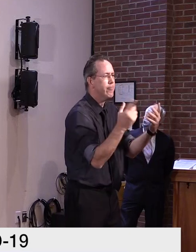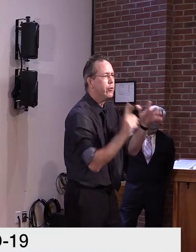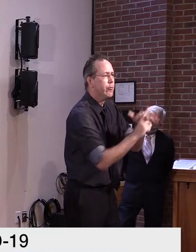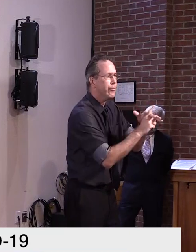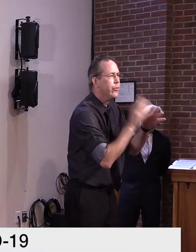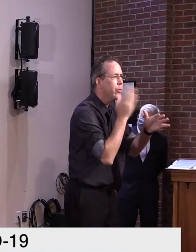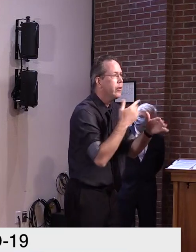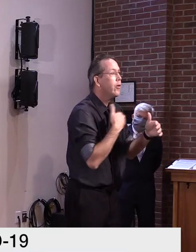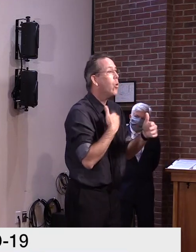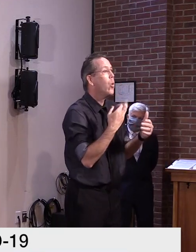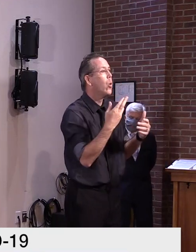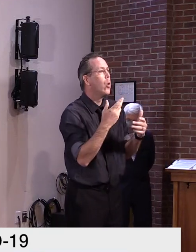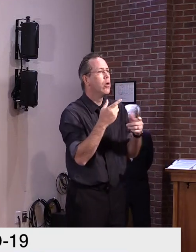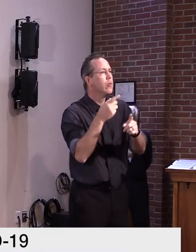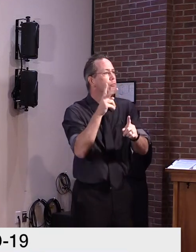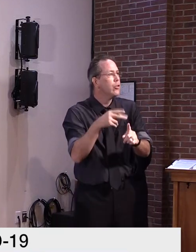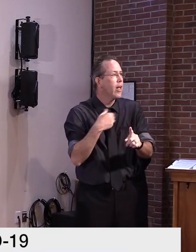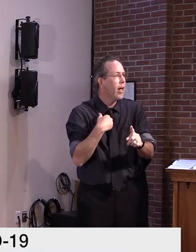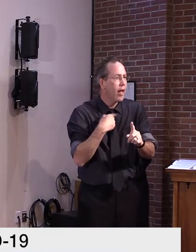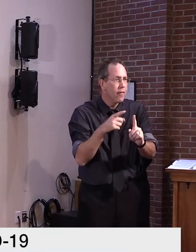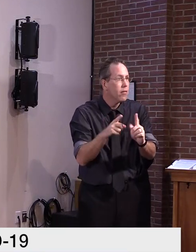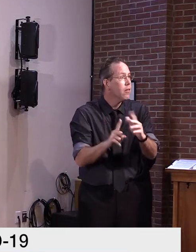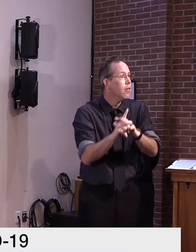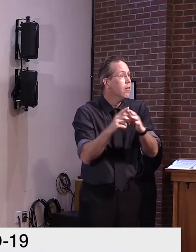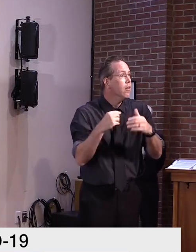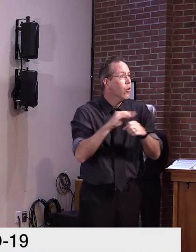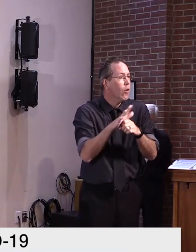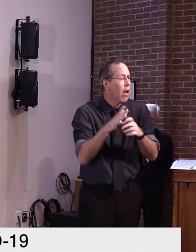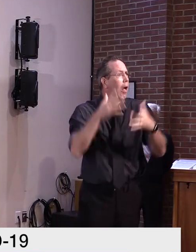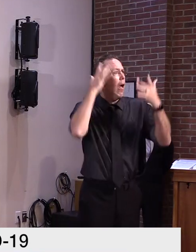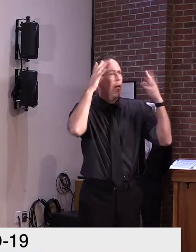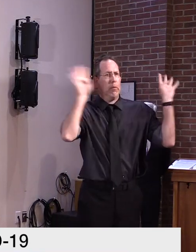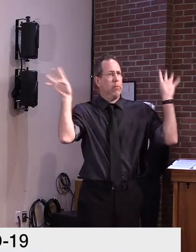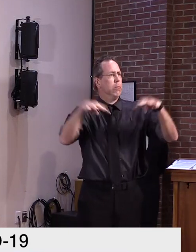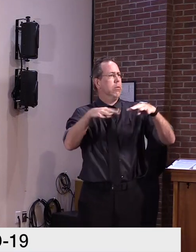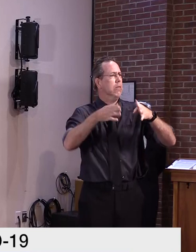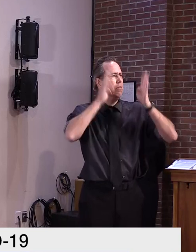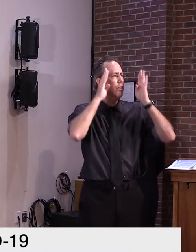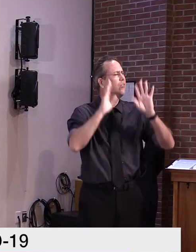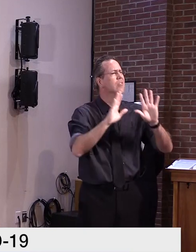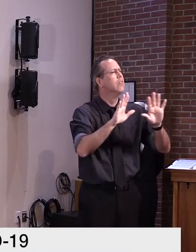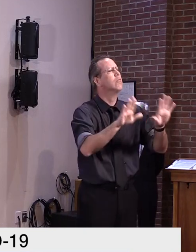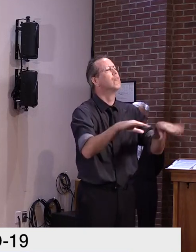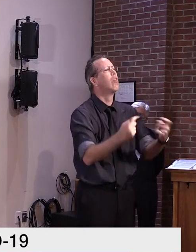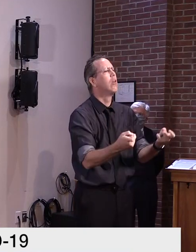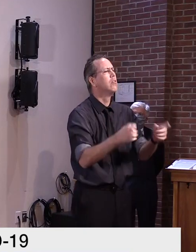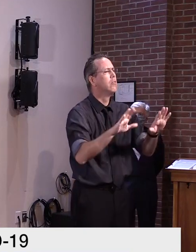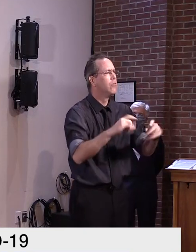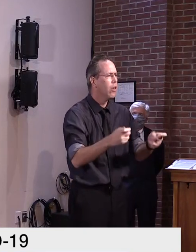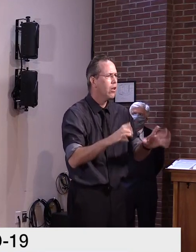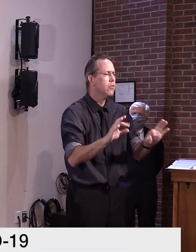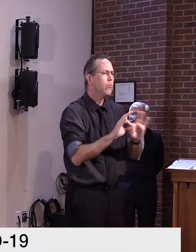about a situation that actually can go quite well. So I hope I've answered your question.